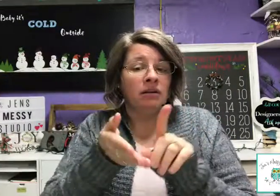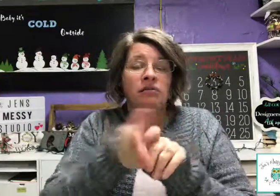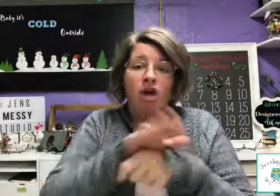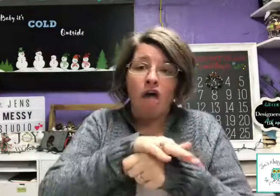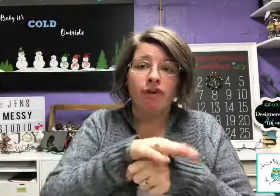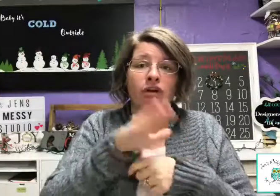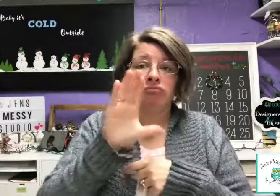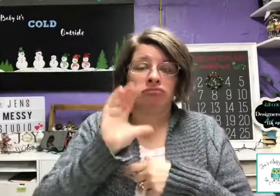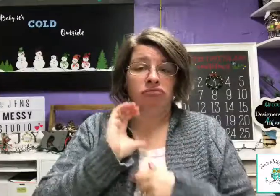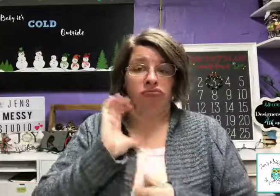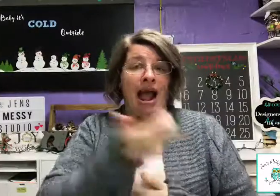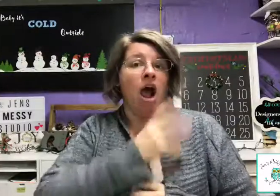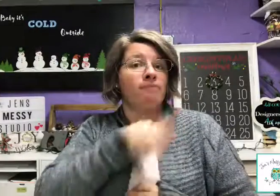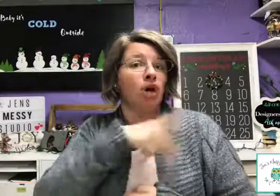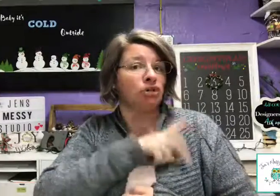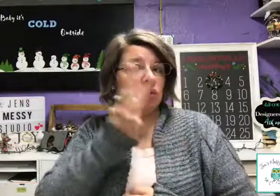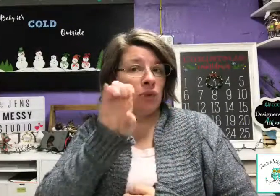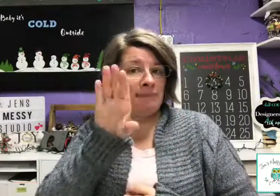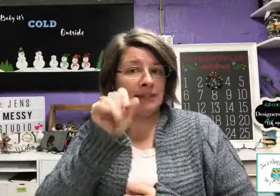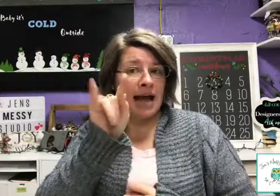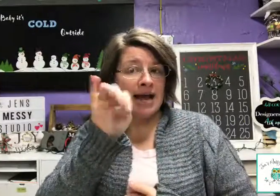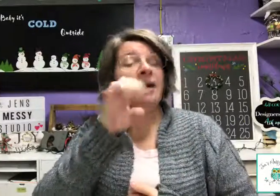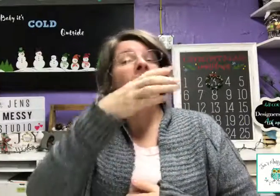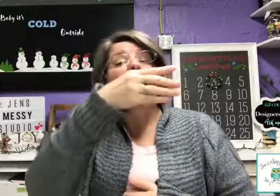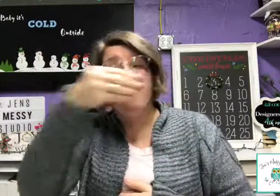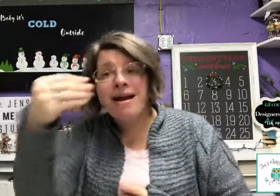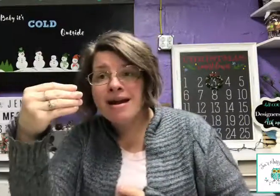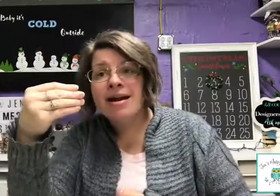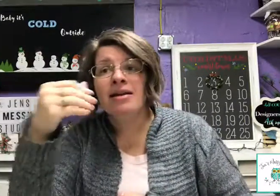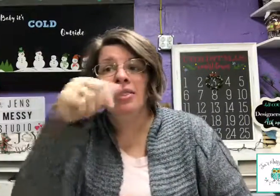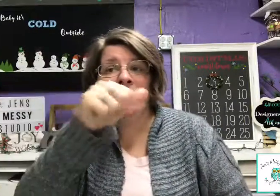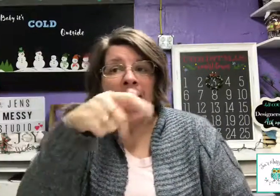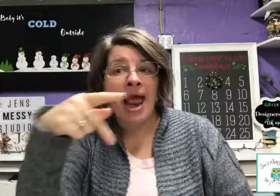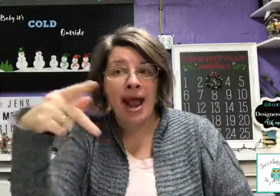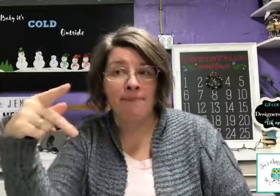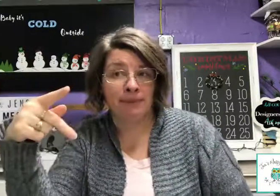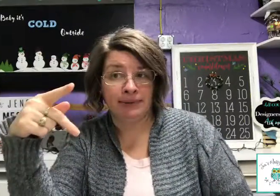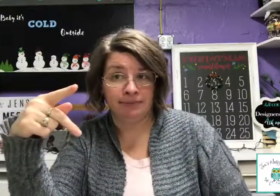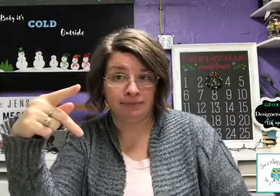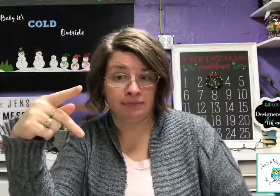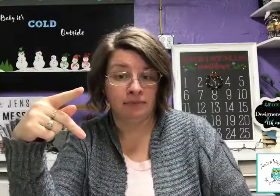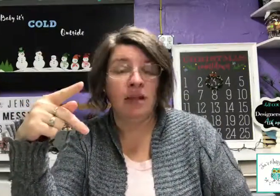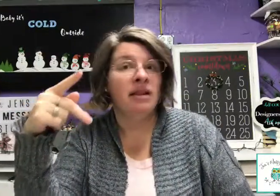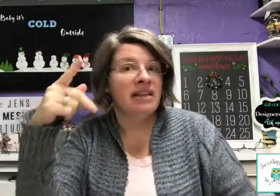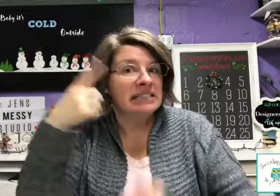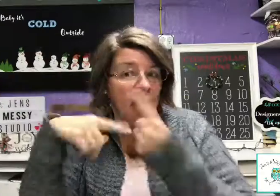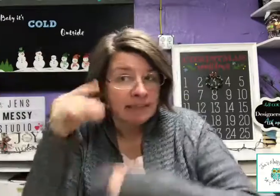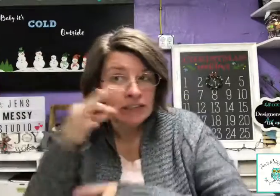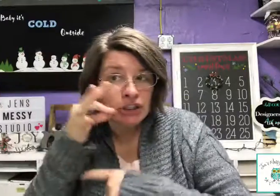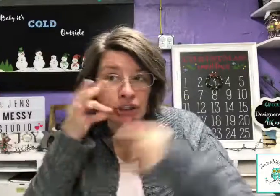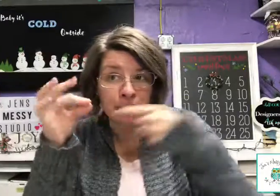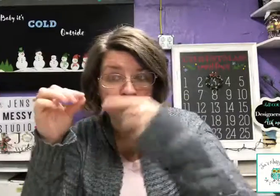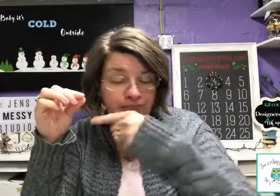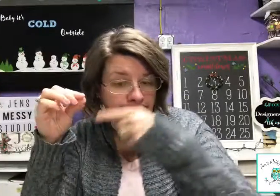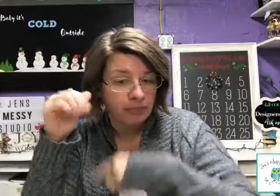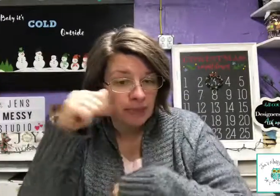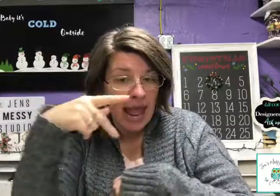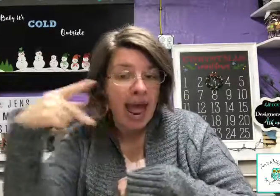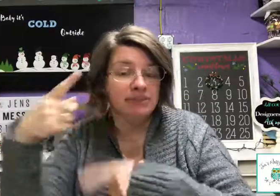Cover. How pros are represented. And the half. They come into you. They have